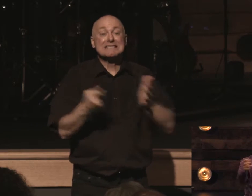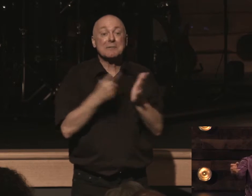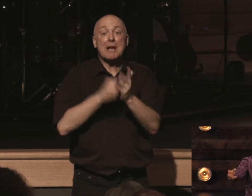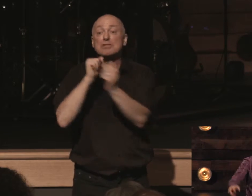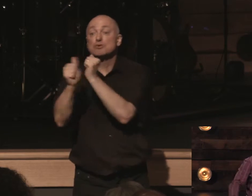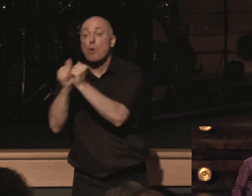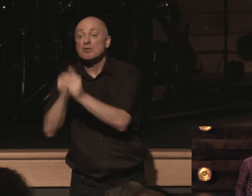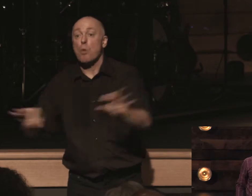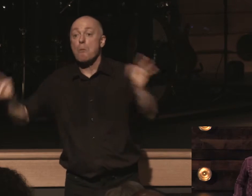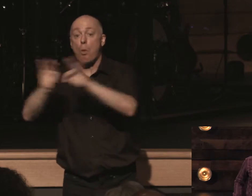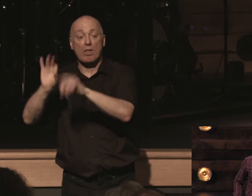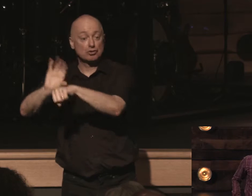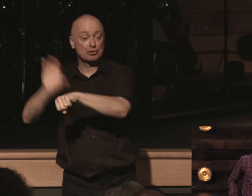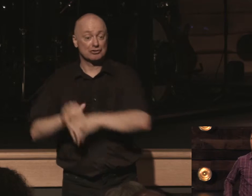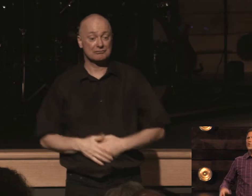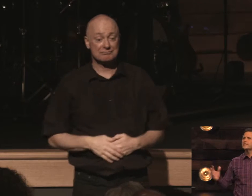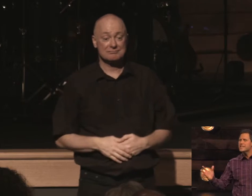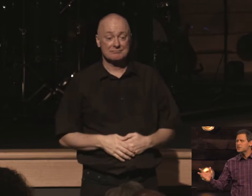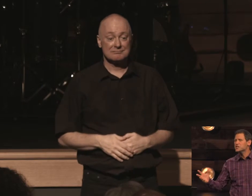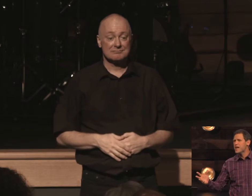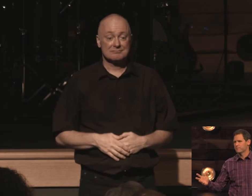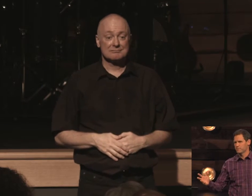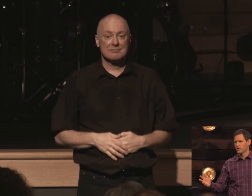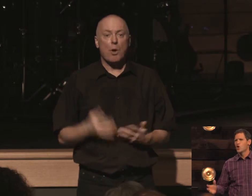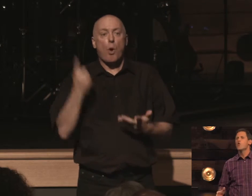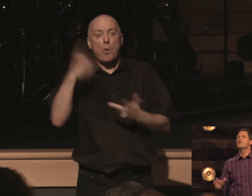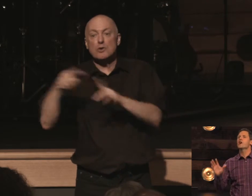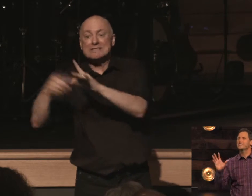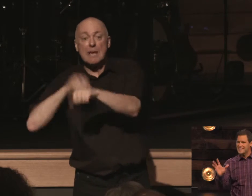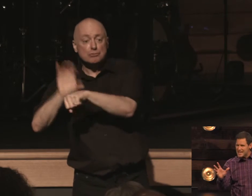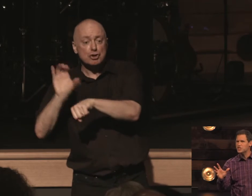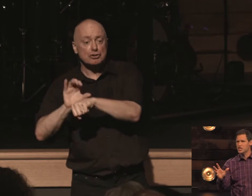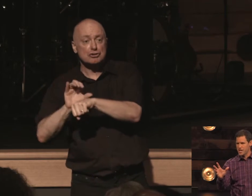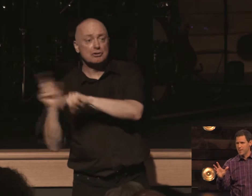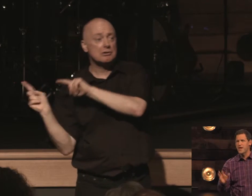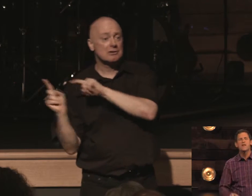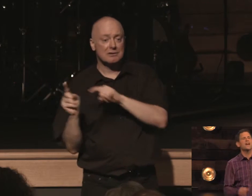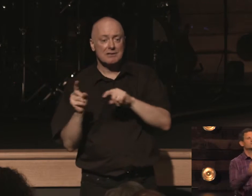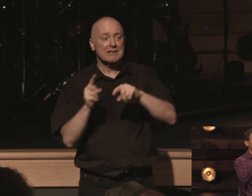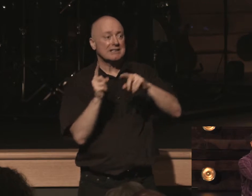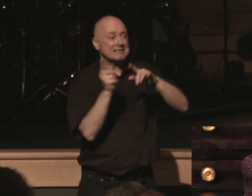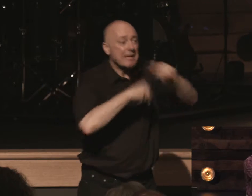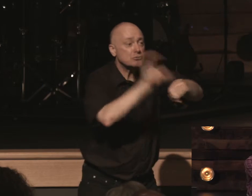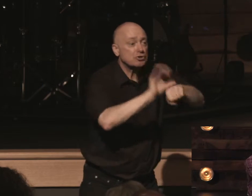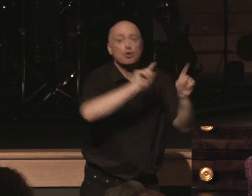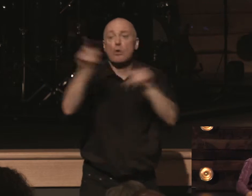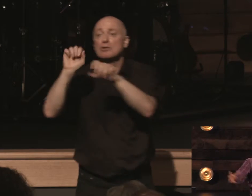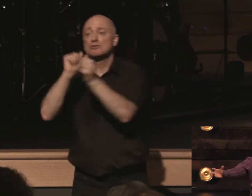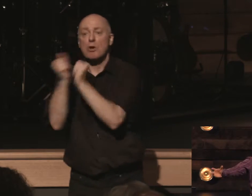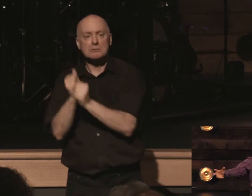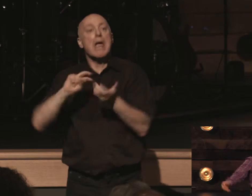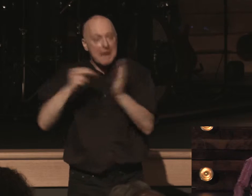than church what are we teaching them we are teaching them that sports is more important than church